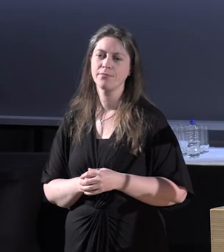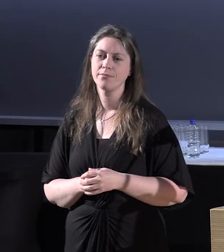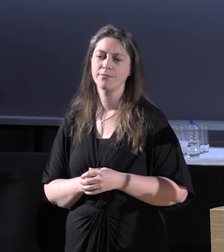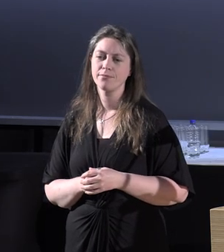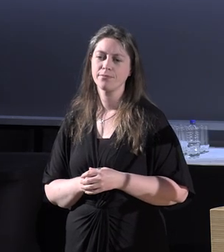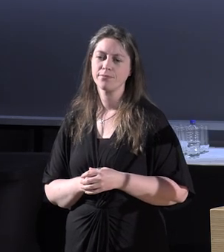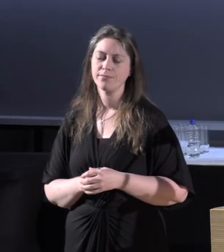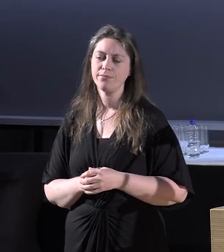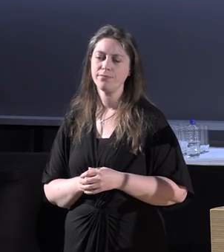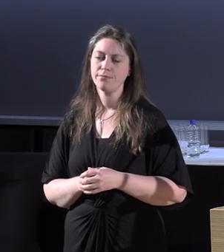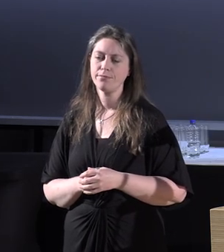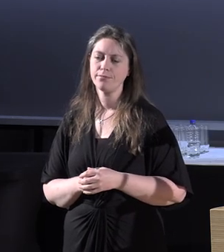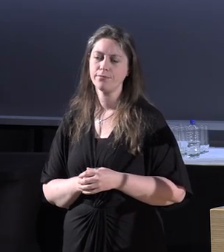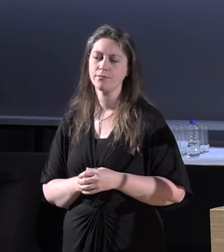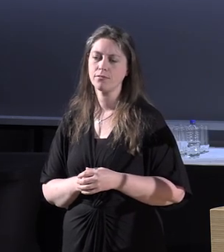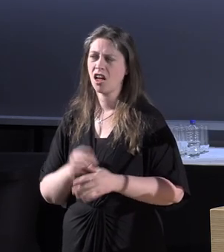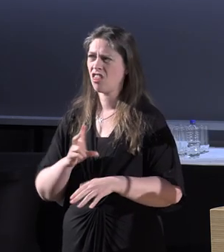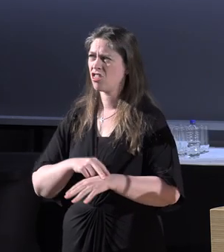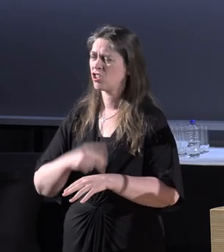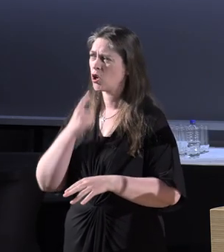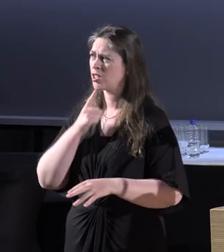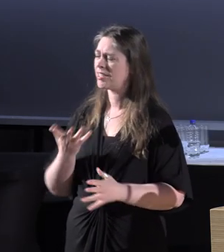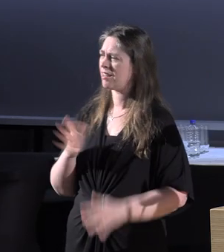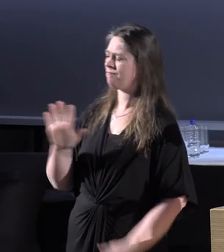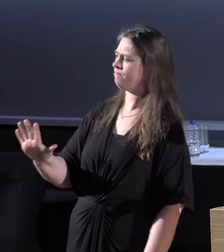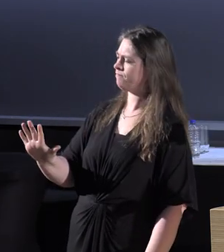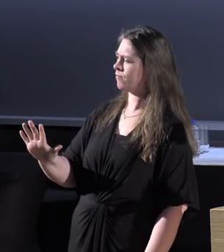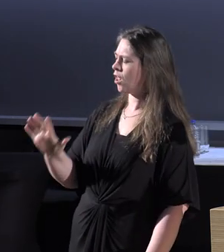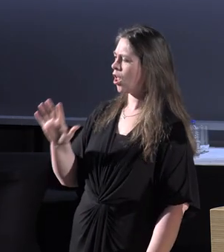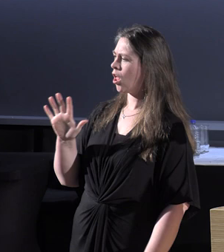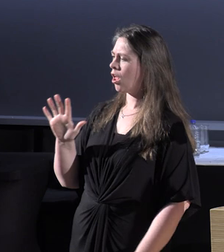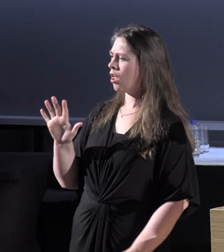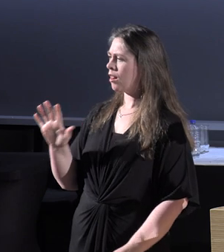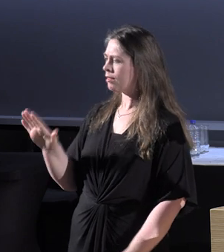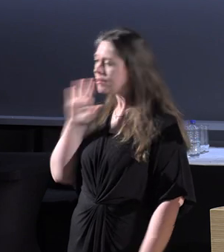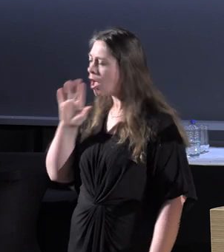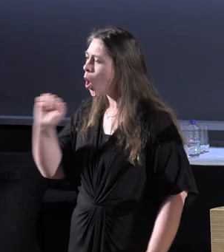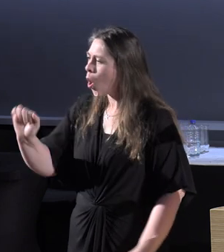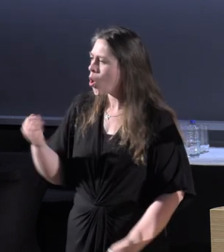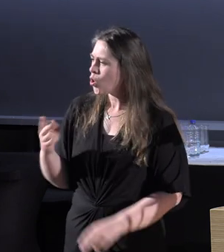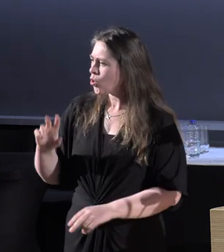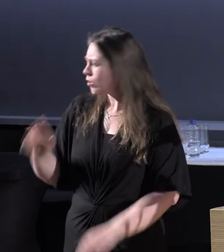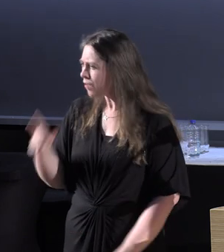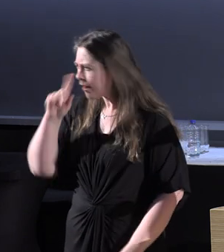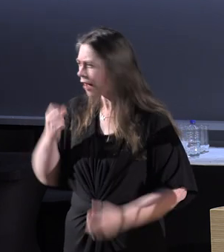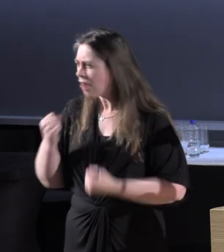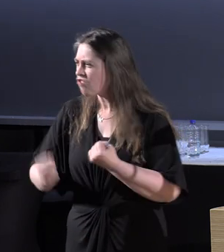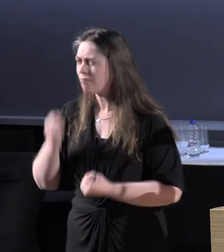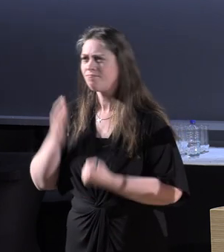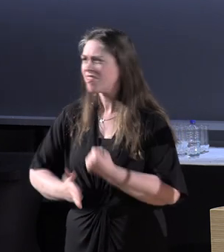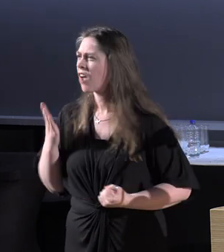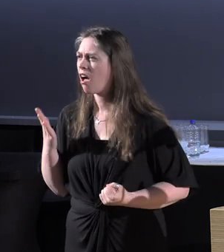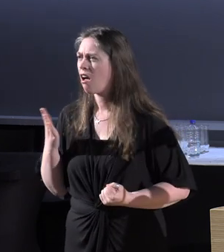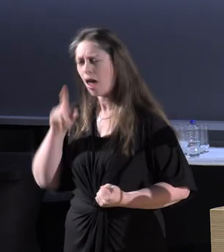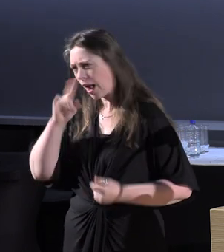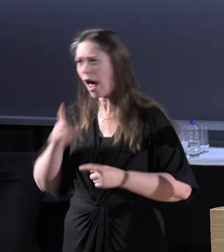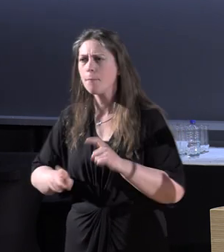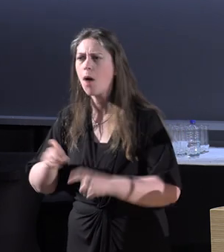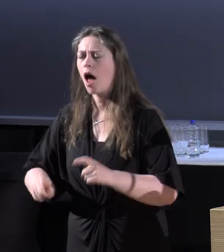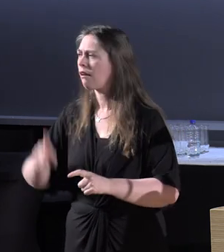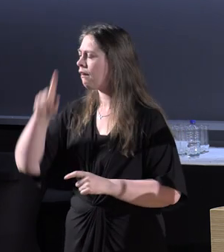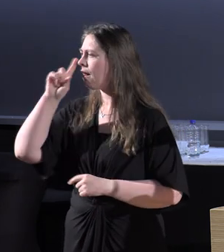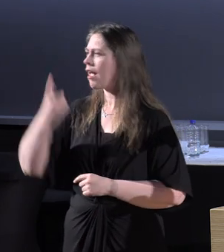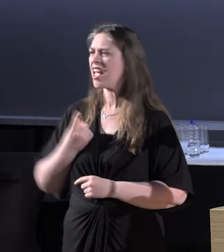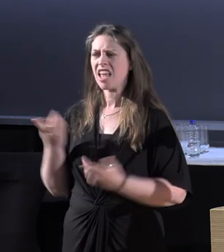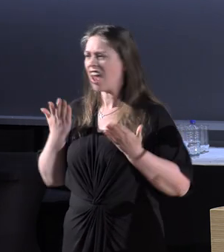and the doctors stopped and said, look, your son will not be able to run. Your son will not be able to bike. Your son will